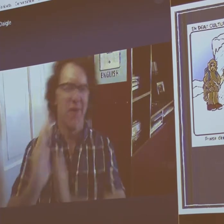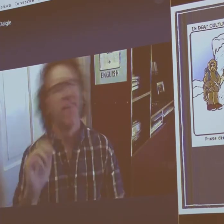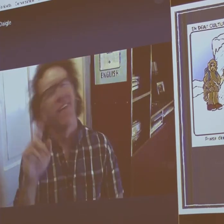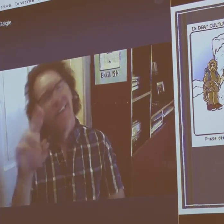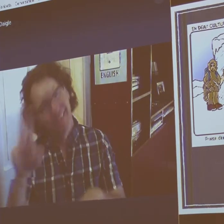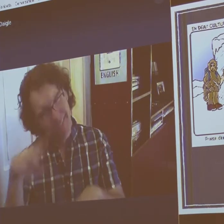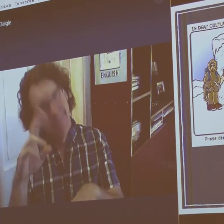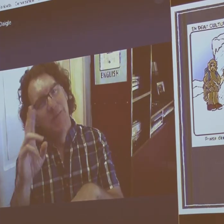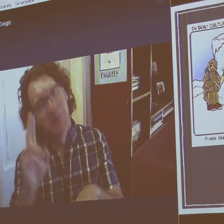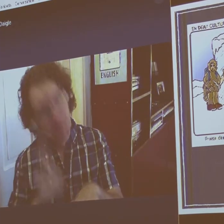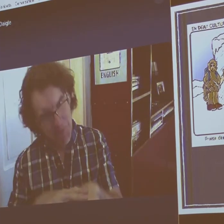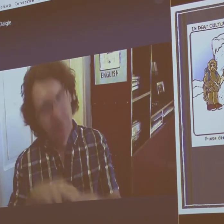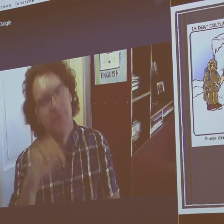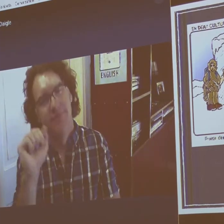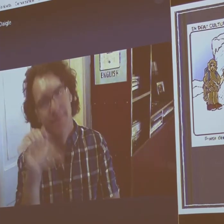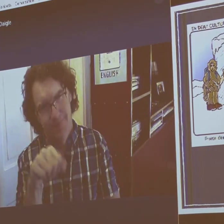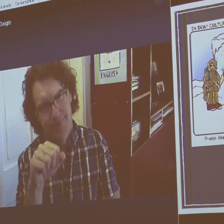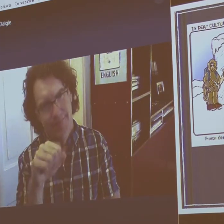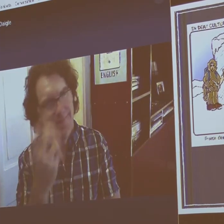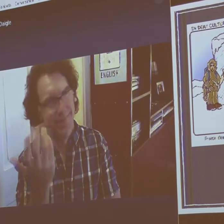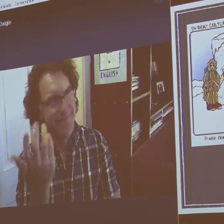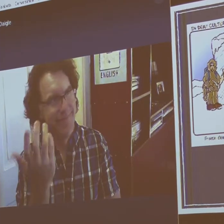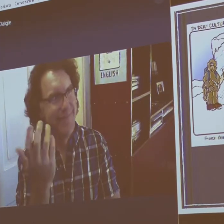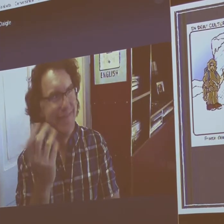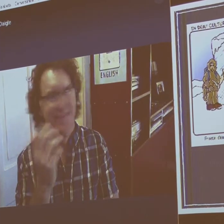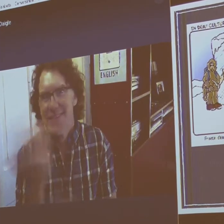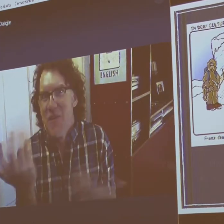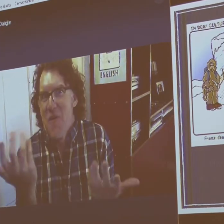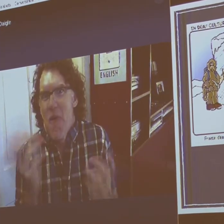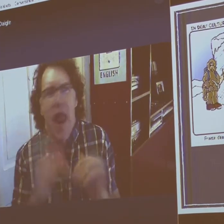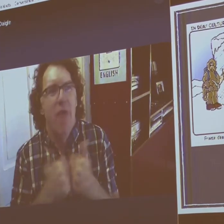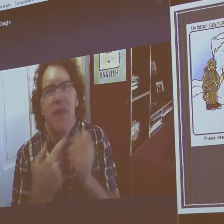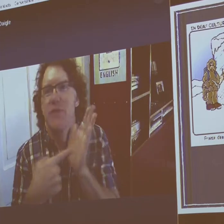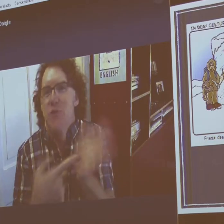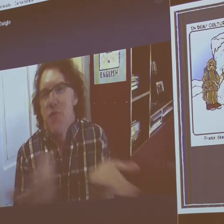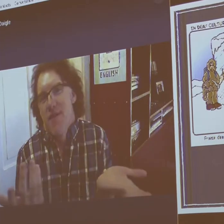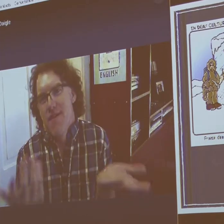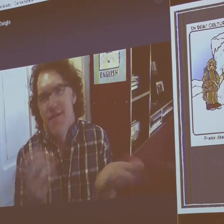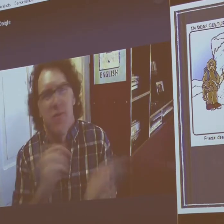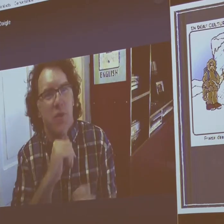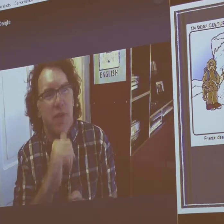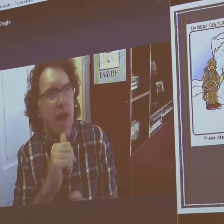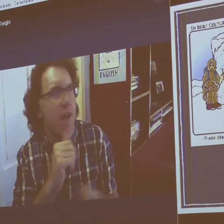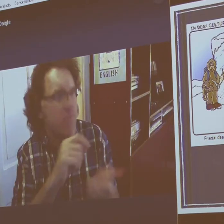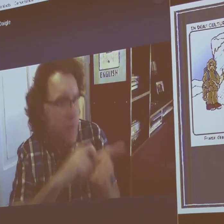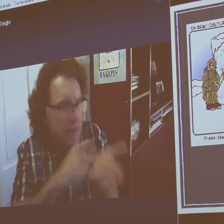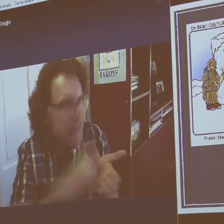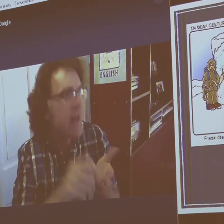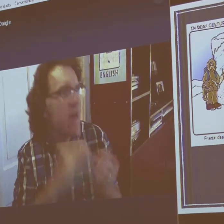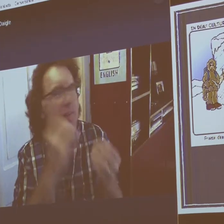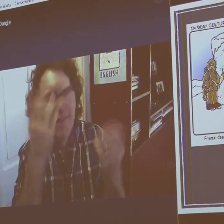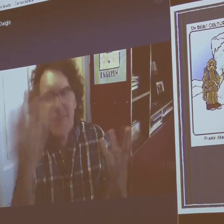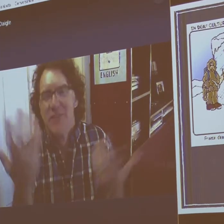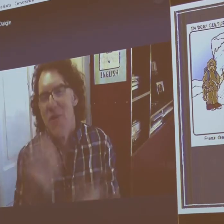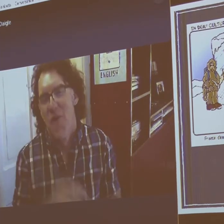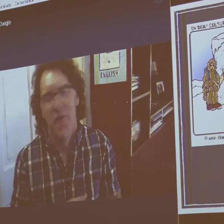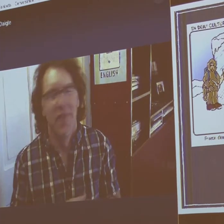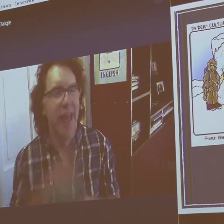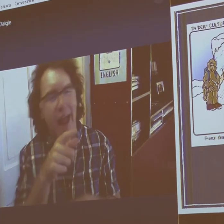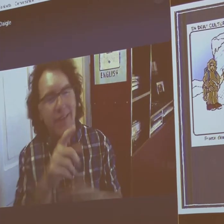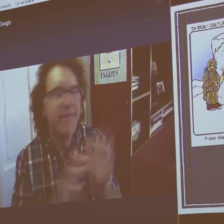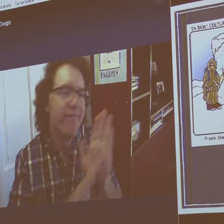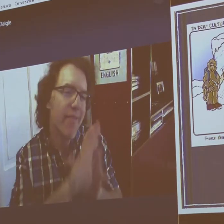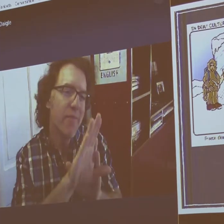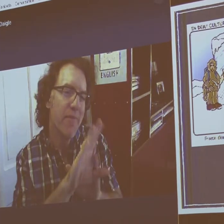deaf cavemen back then? Well, of course there were. Deaf people have always been, you know. And how would we show that? How would we write about